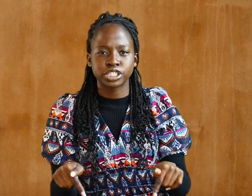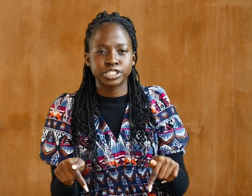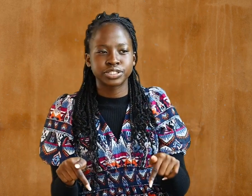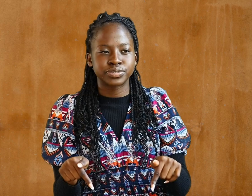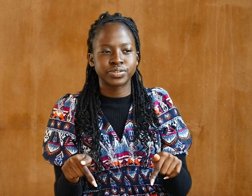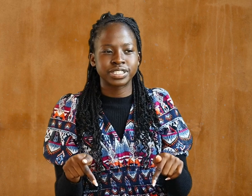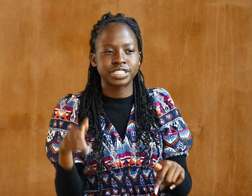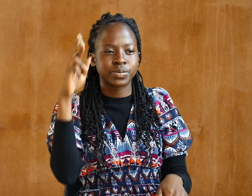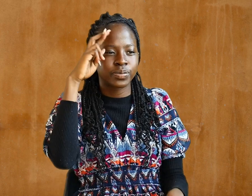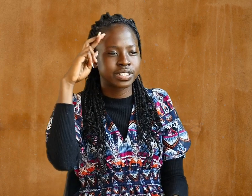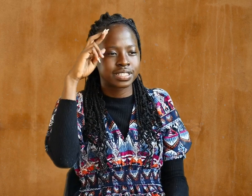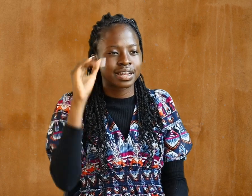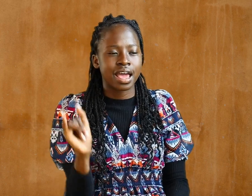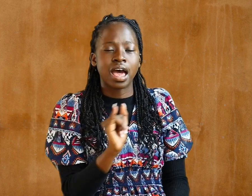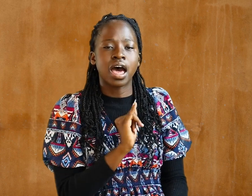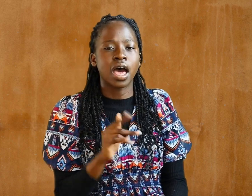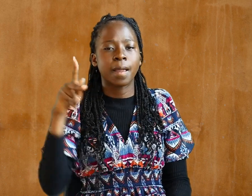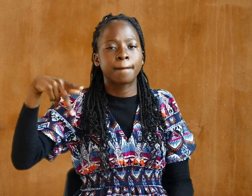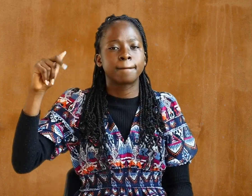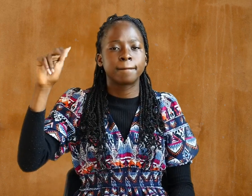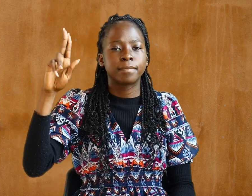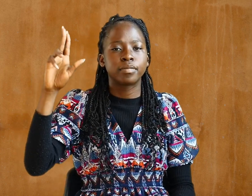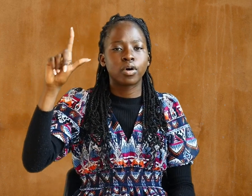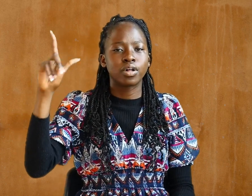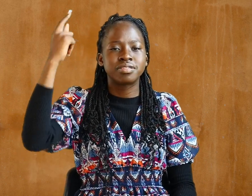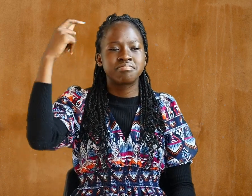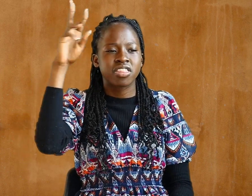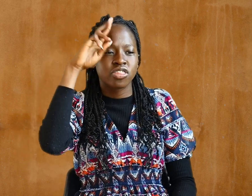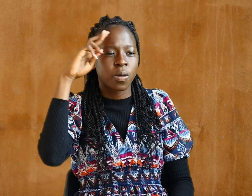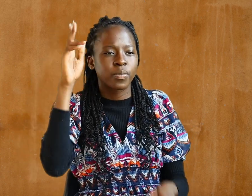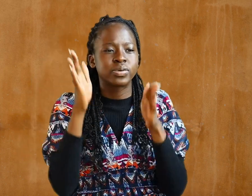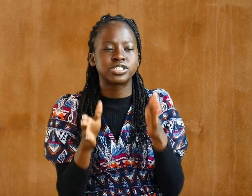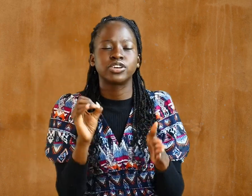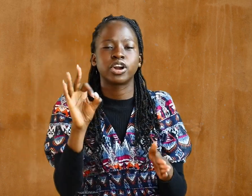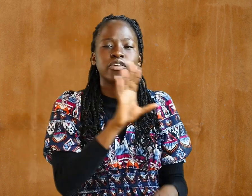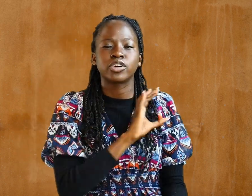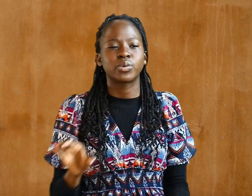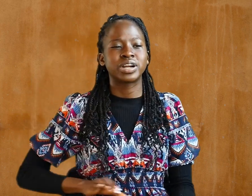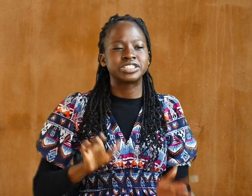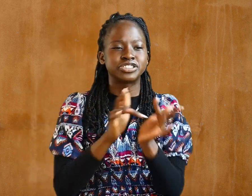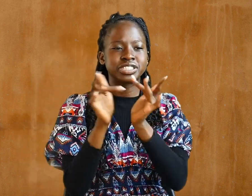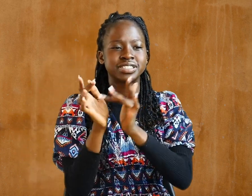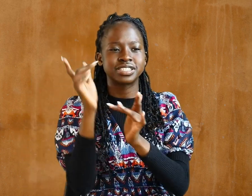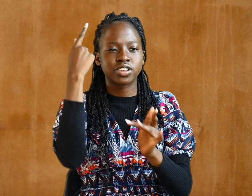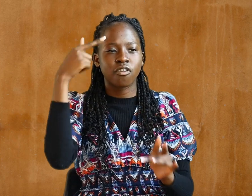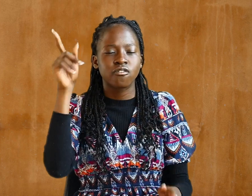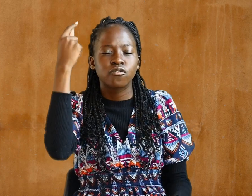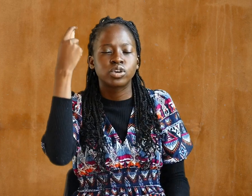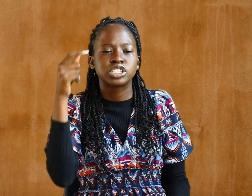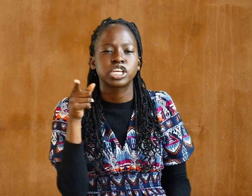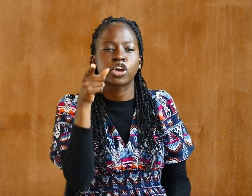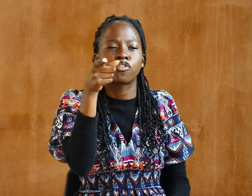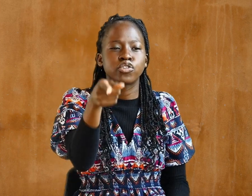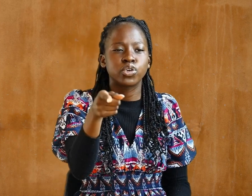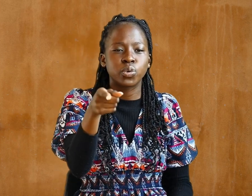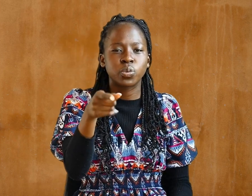For this reason, I, Paul, the prisoner of Christ Jesus, for the sake of you